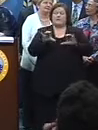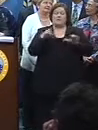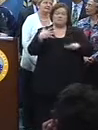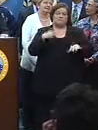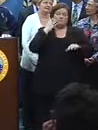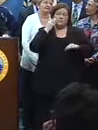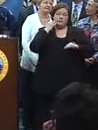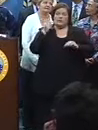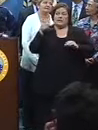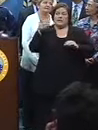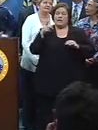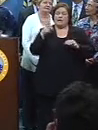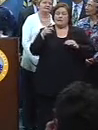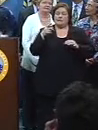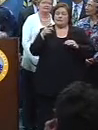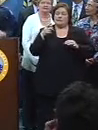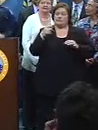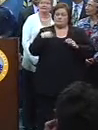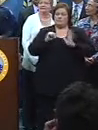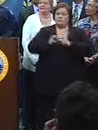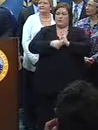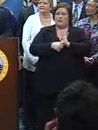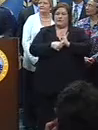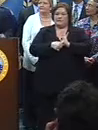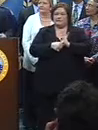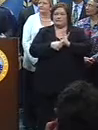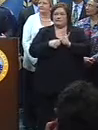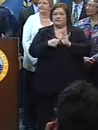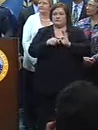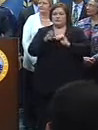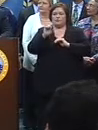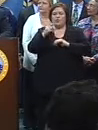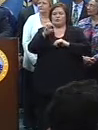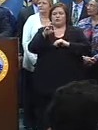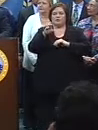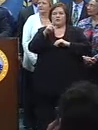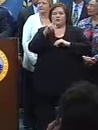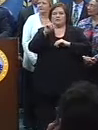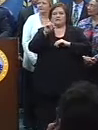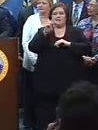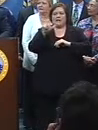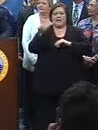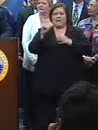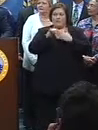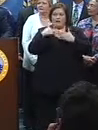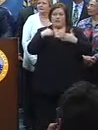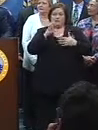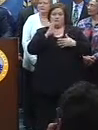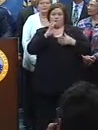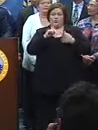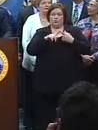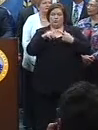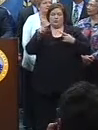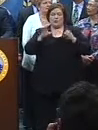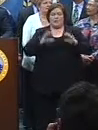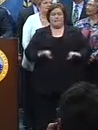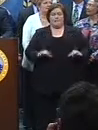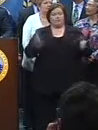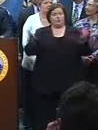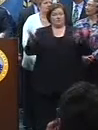really stood out for them, according to Roger Goodell, who I spoke to, was customer service.